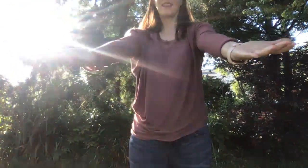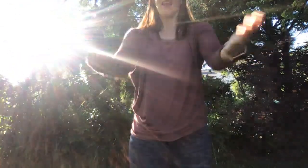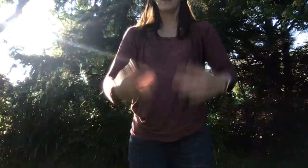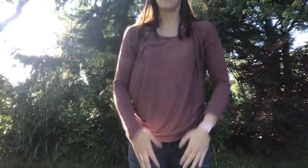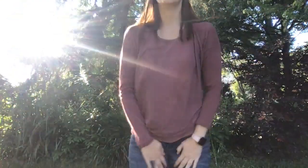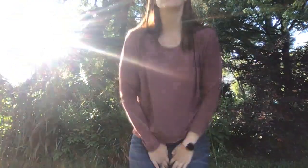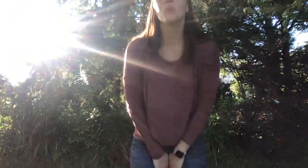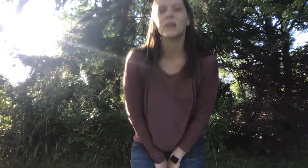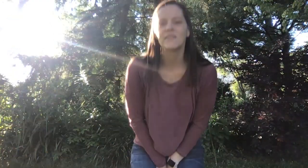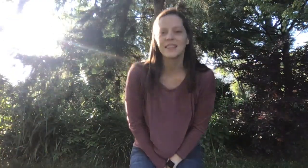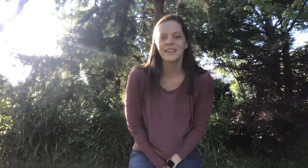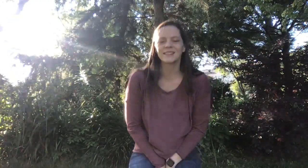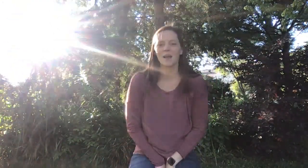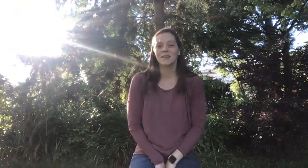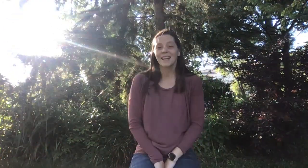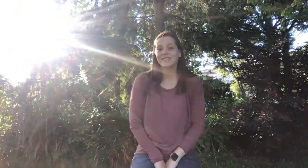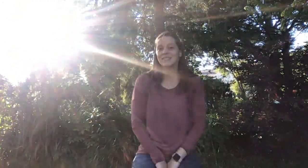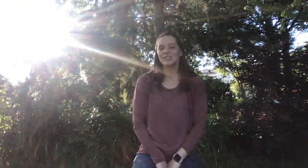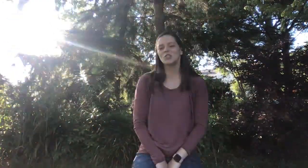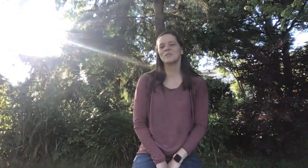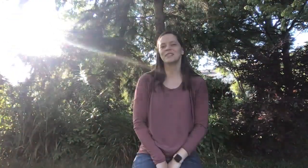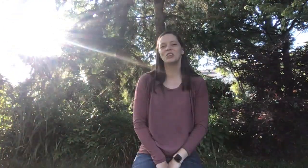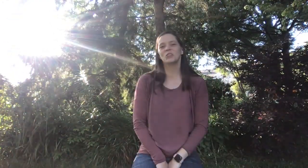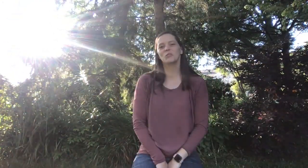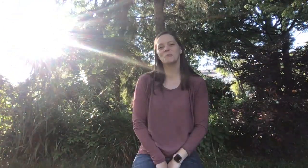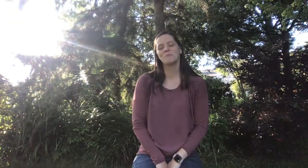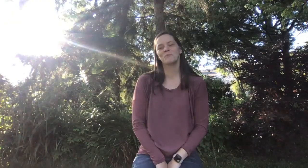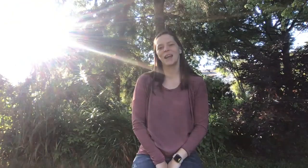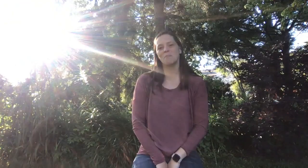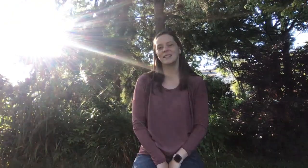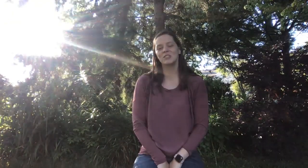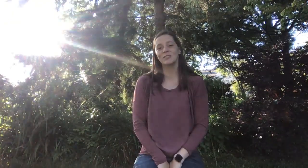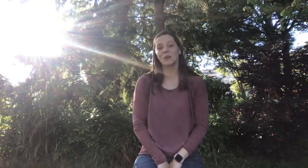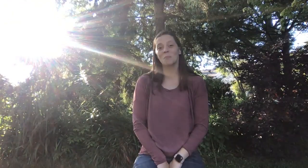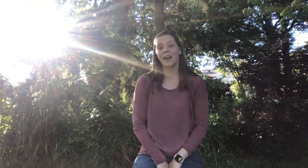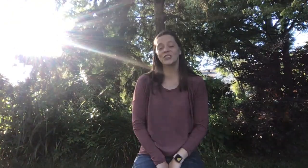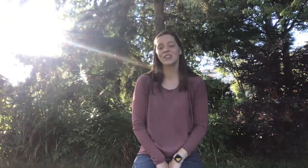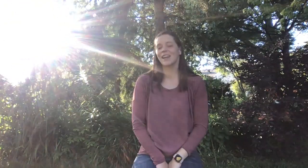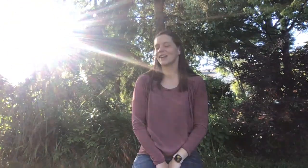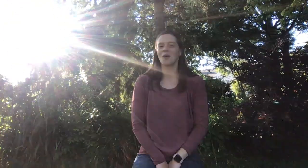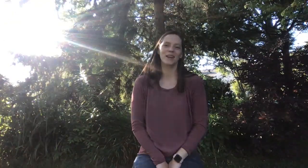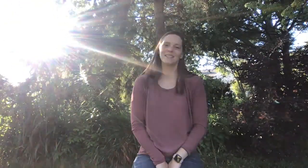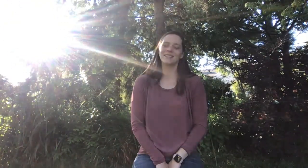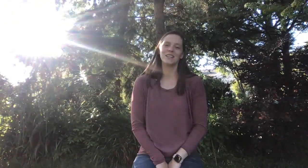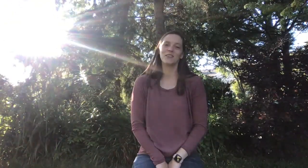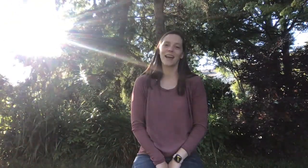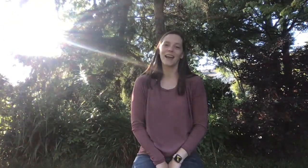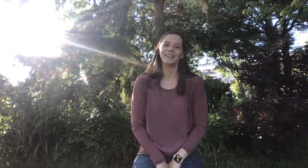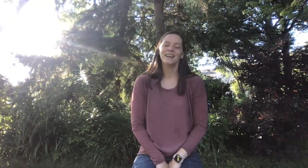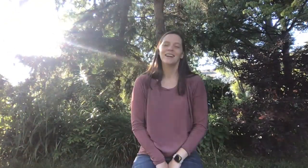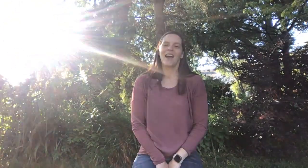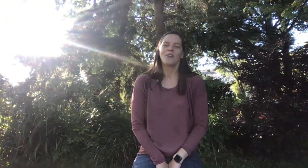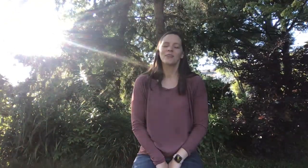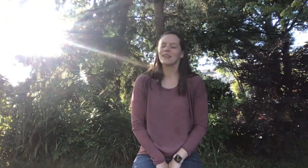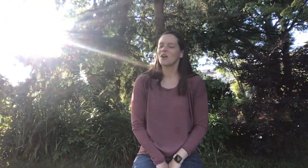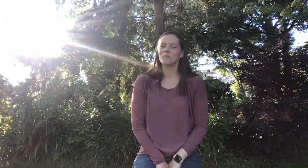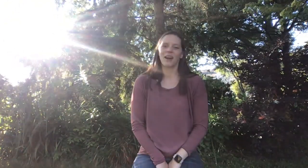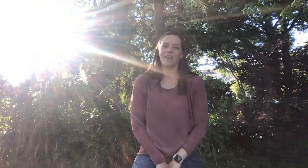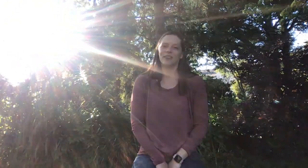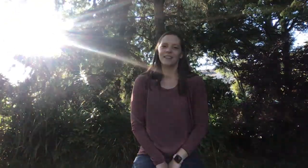And you know, one of the things I'm attending to is you. I miss you so much. Can't wait to see you again. I really hope you're having a